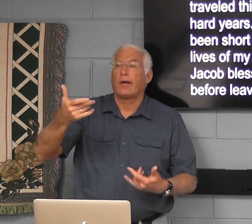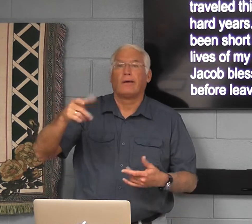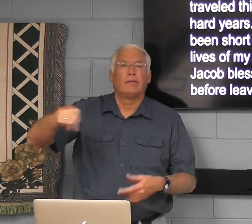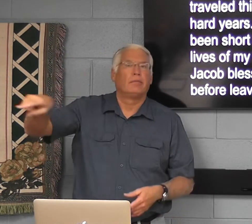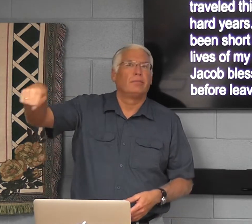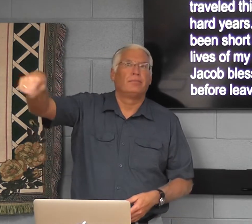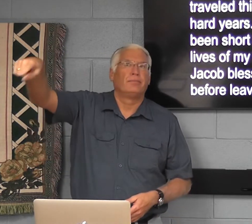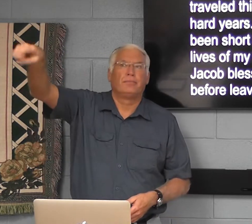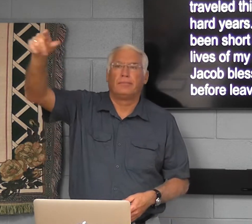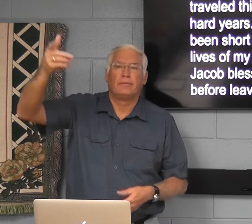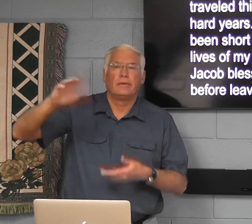mother again.